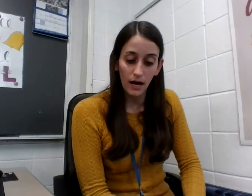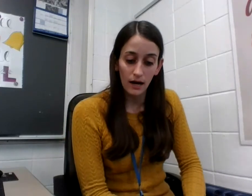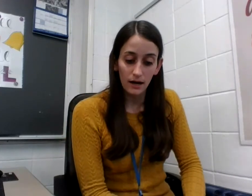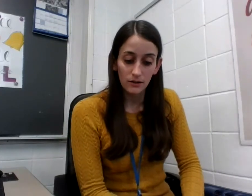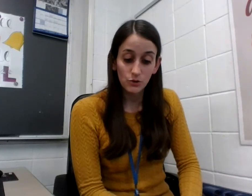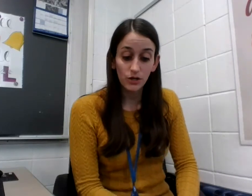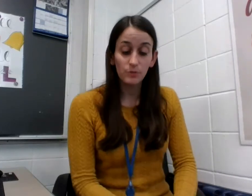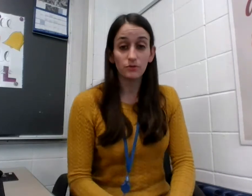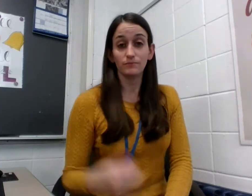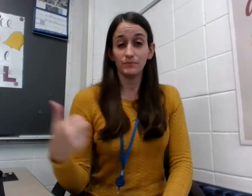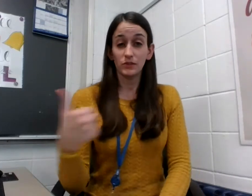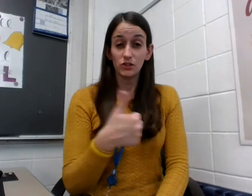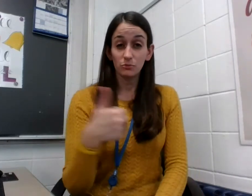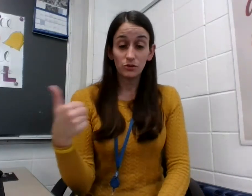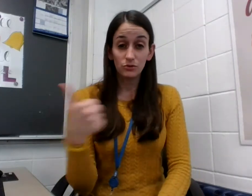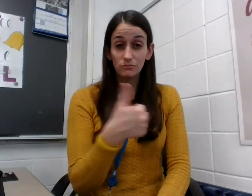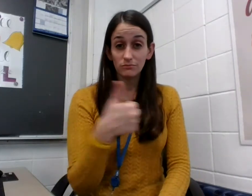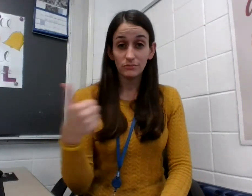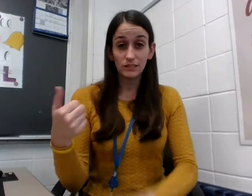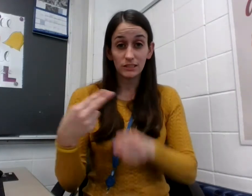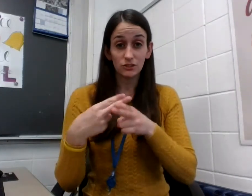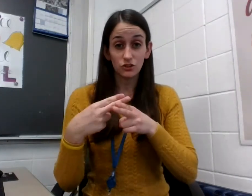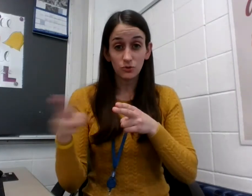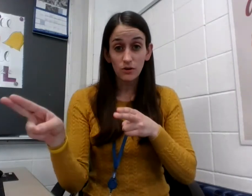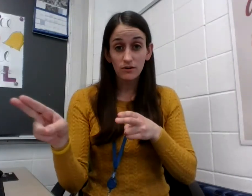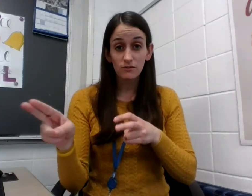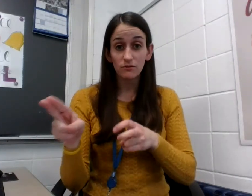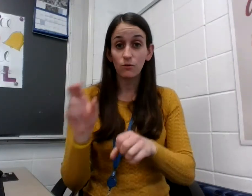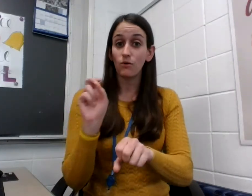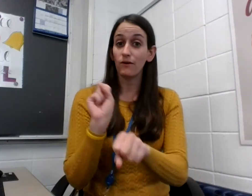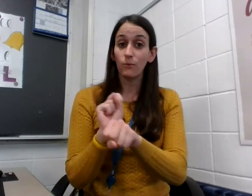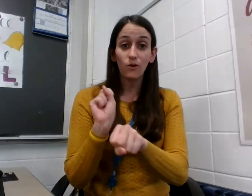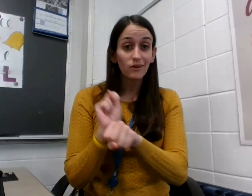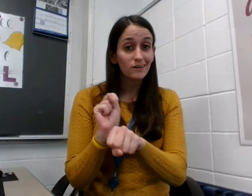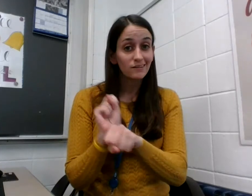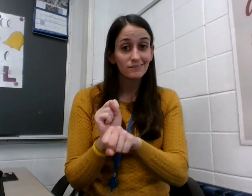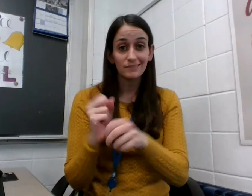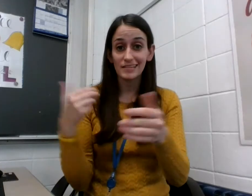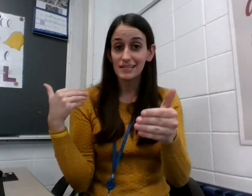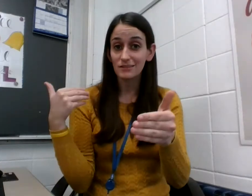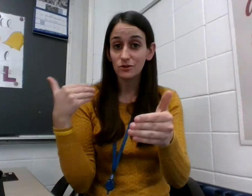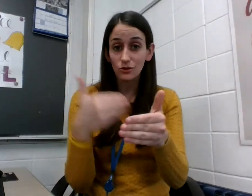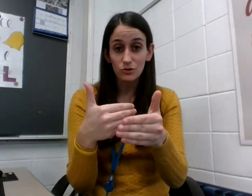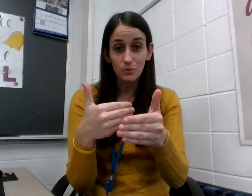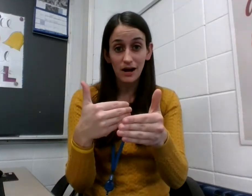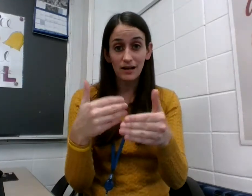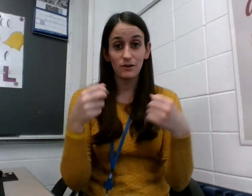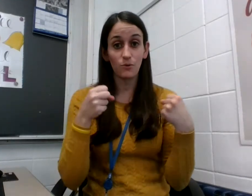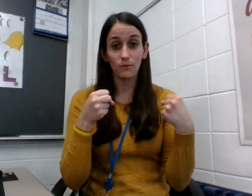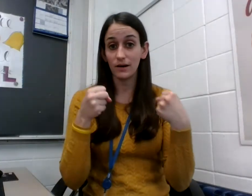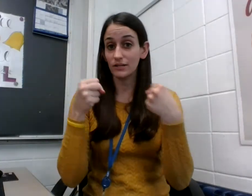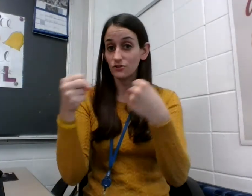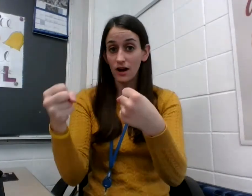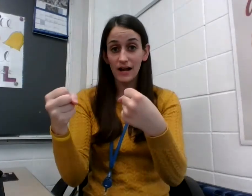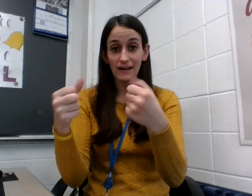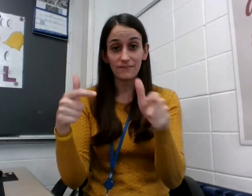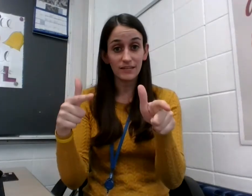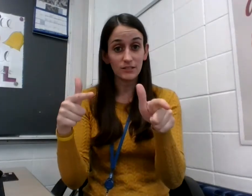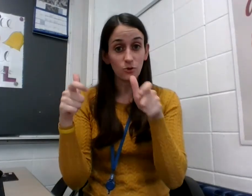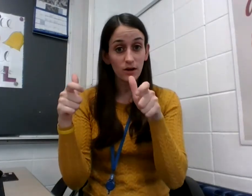Short commute. Commute is short, or work is close by, or my drive is quick,